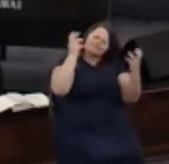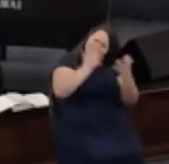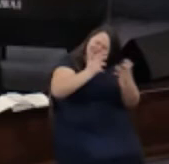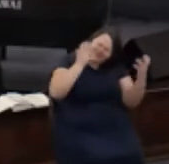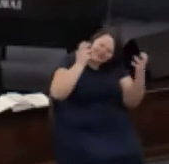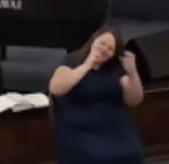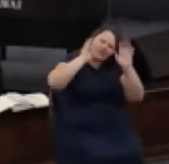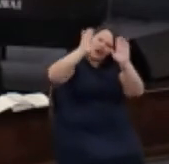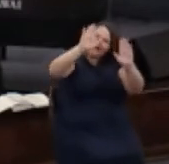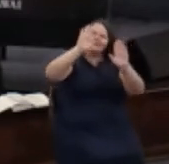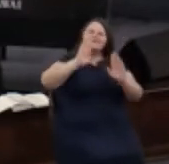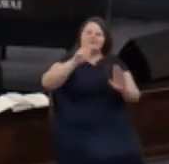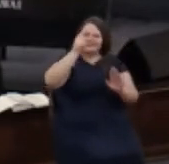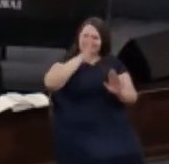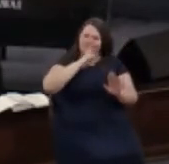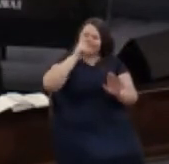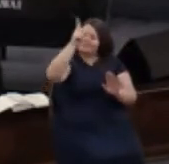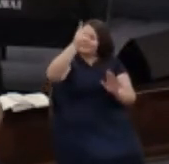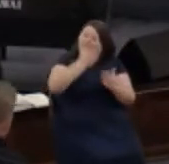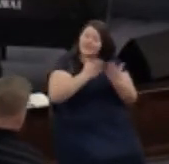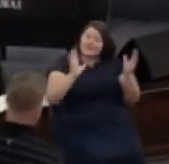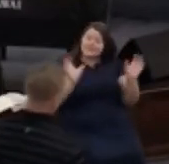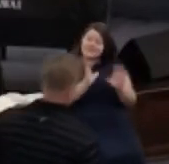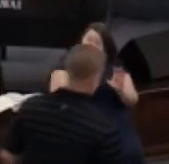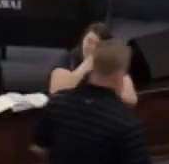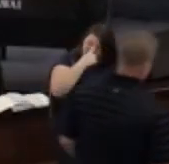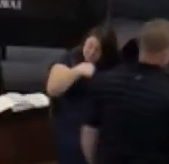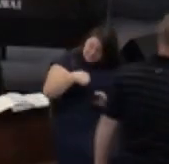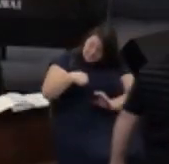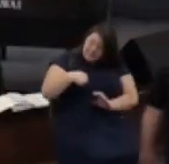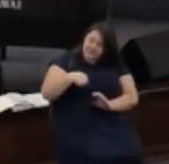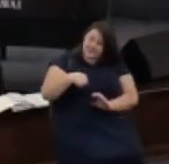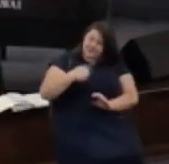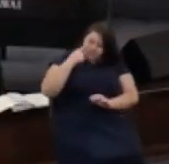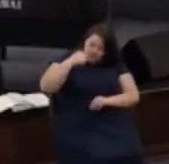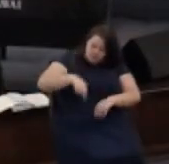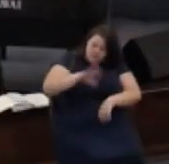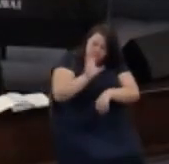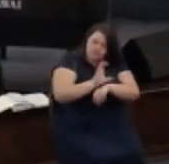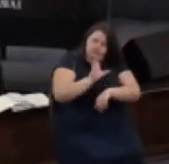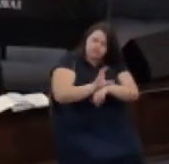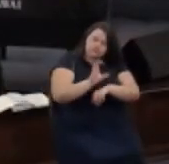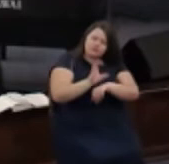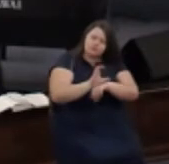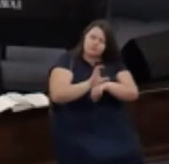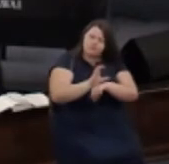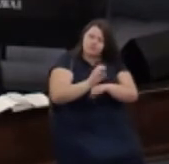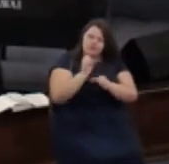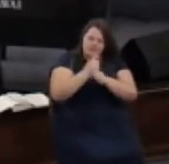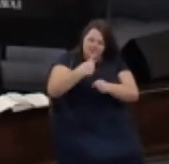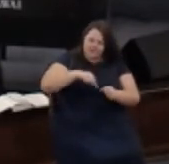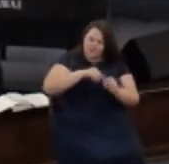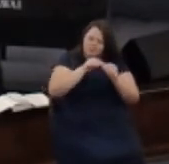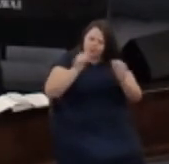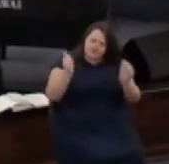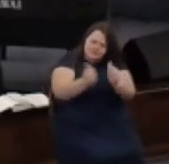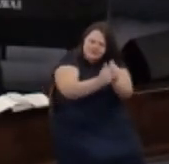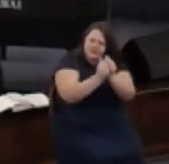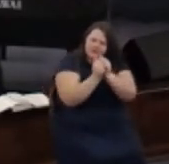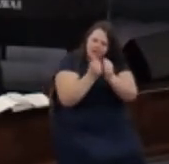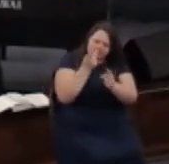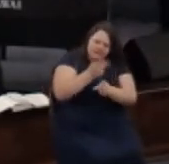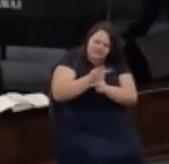God the things you have done for me for our church bringing us together keeping us safe